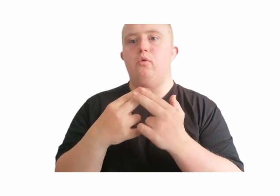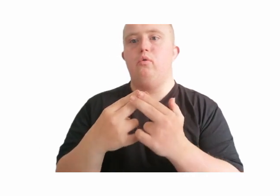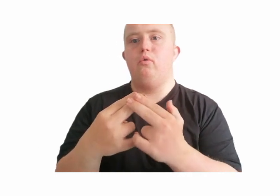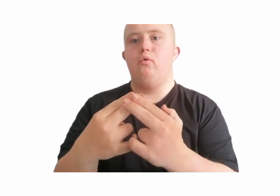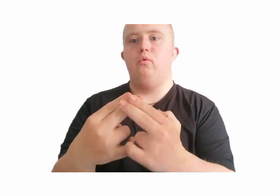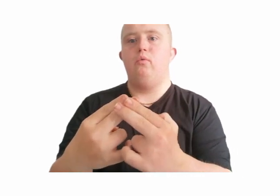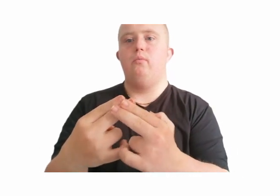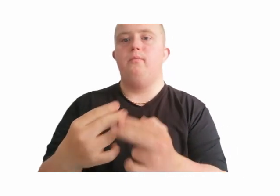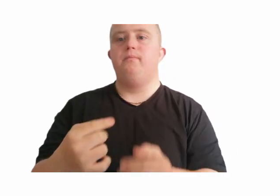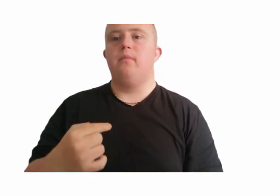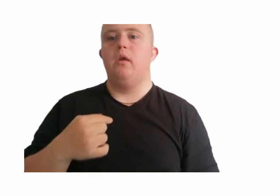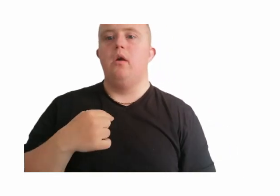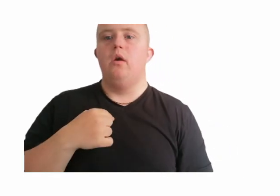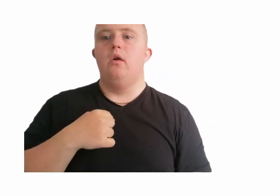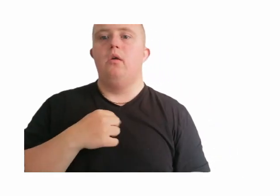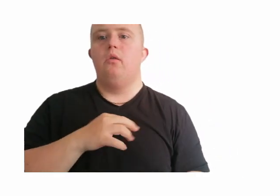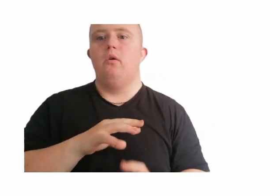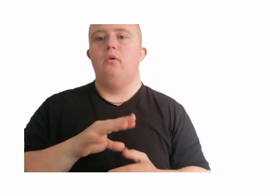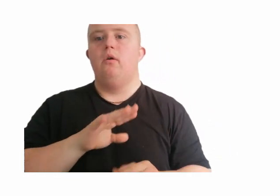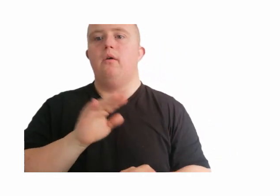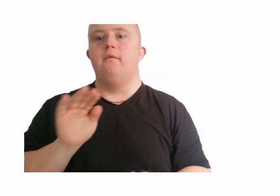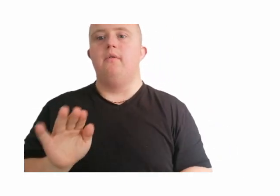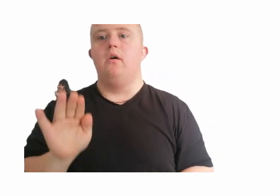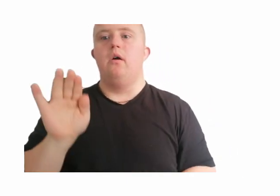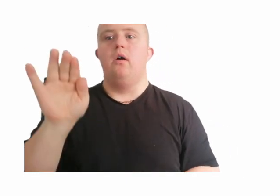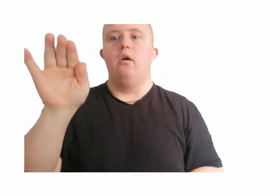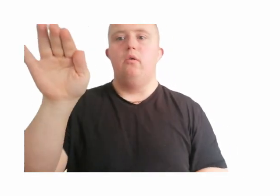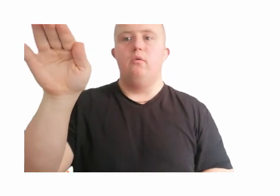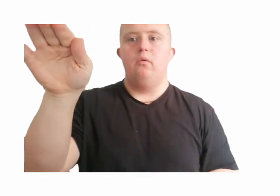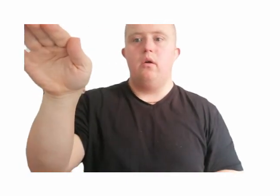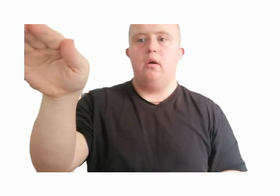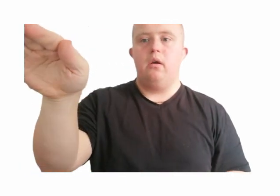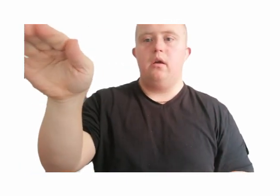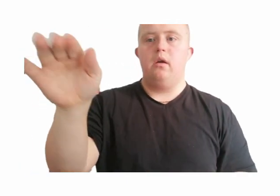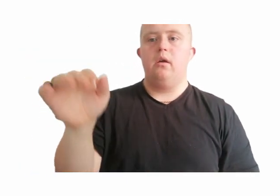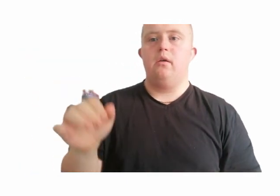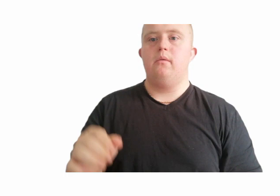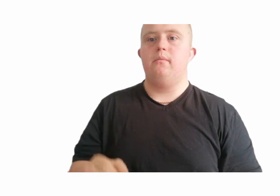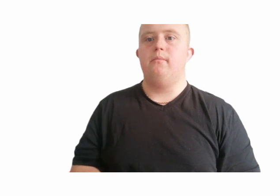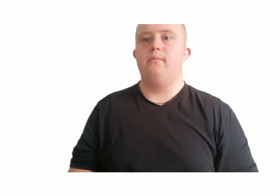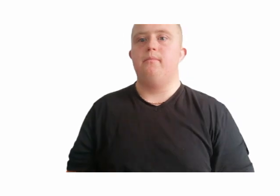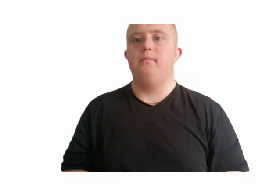with you Though you are not alone,